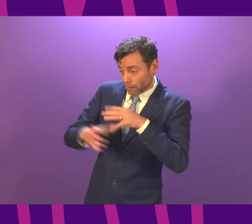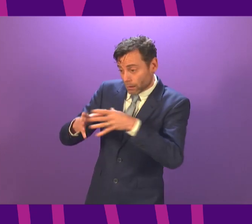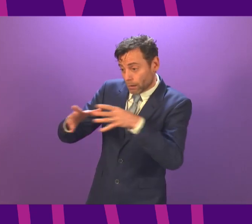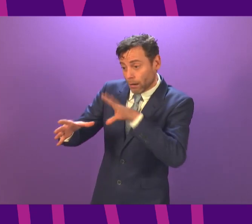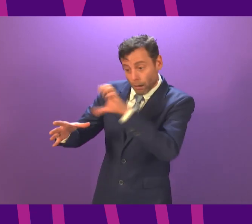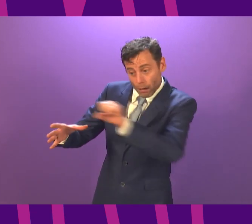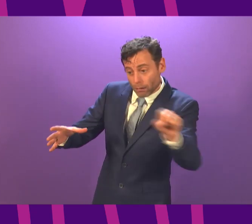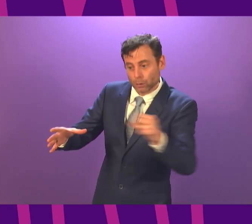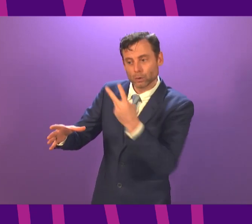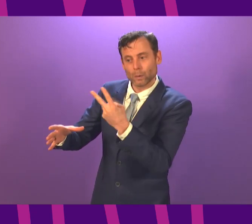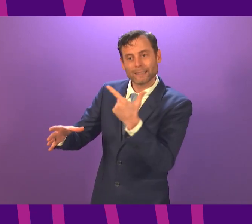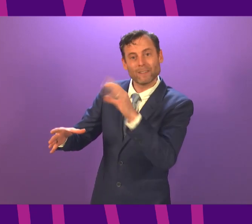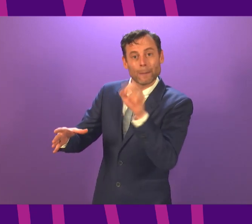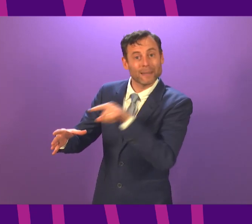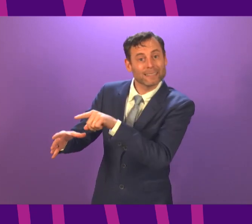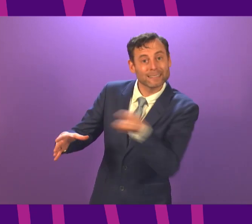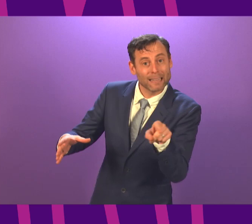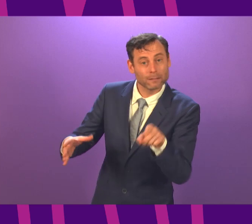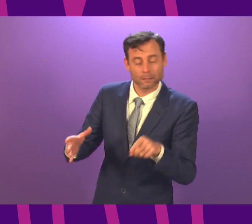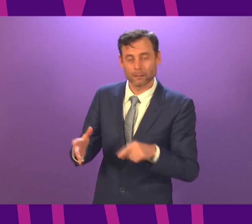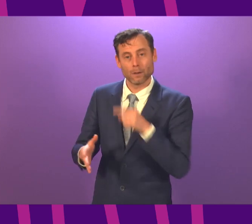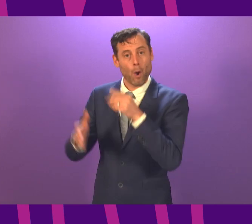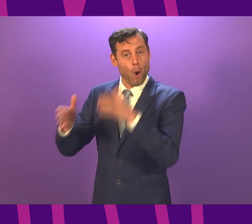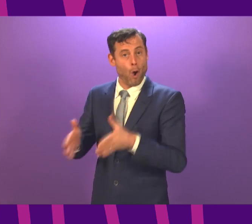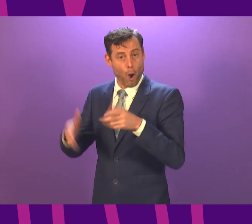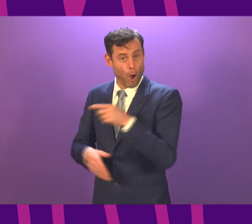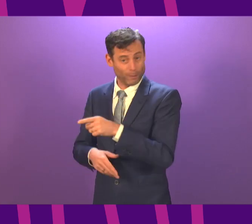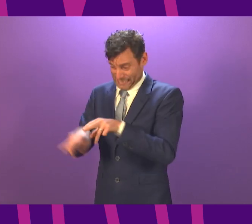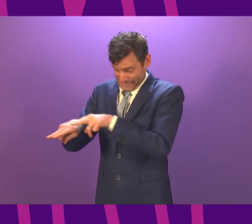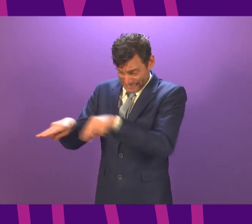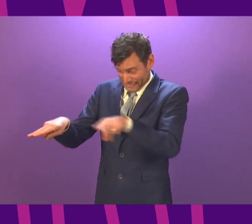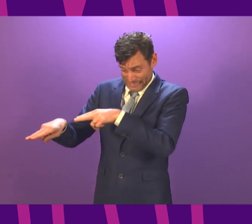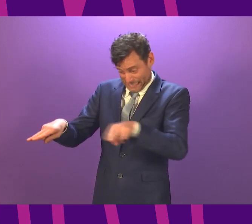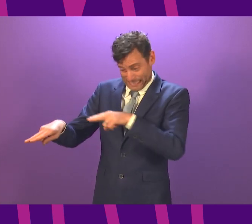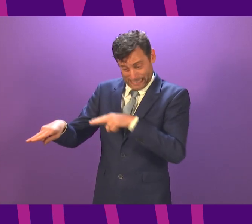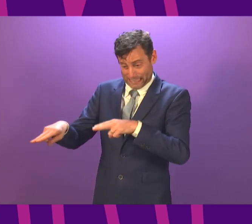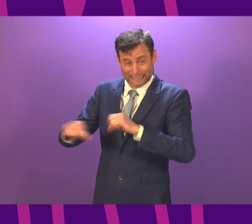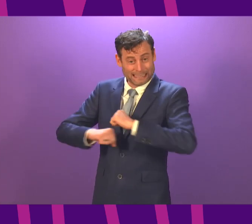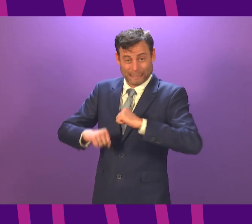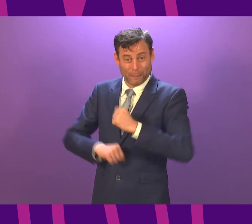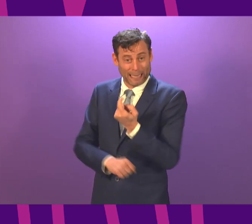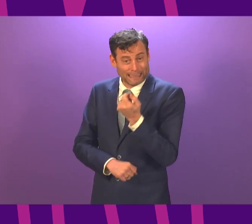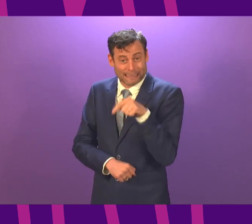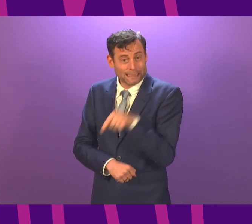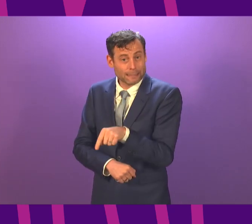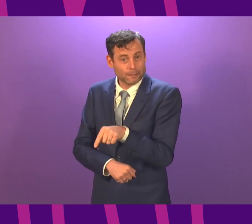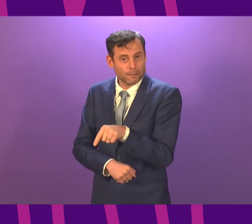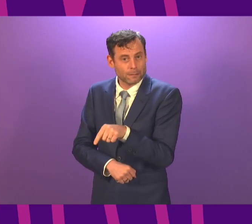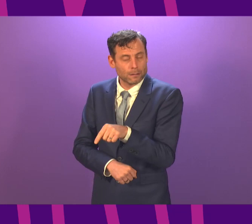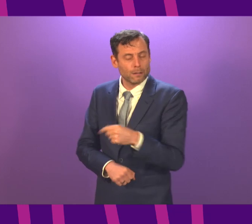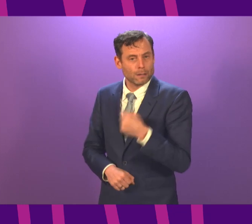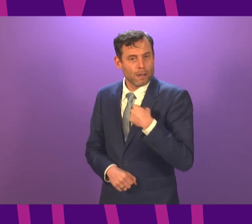on NHS services is acute. We have an opportunity in Scotland to avert the situation here